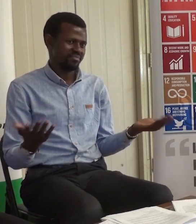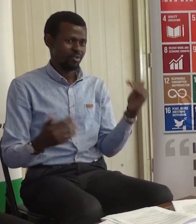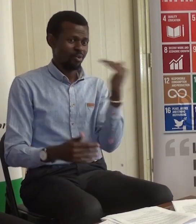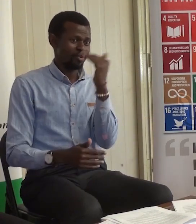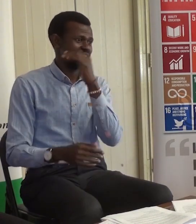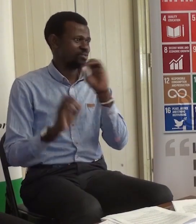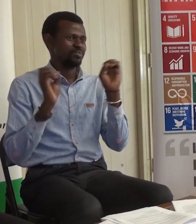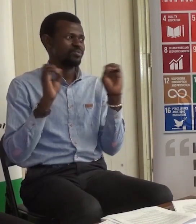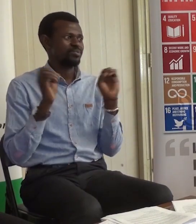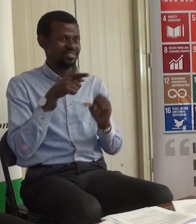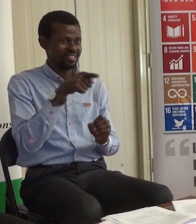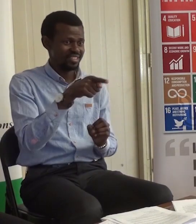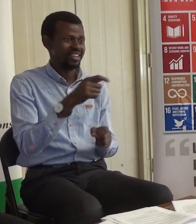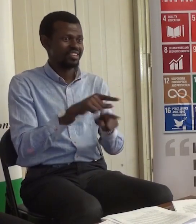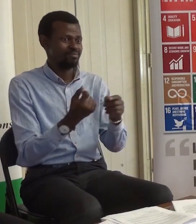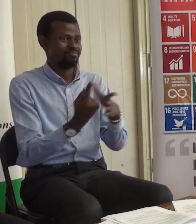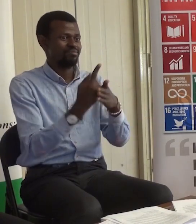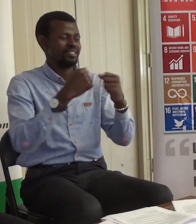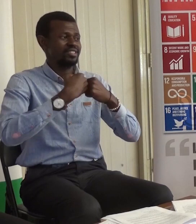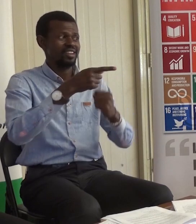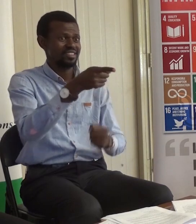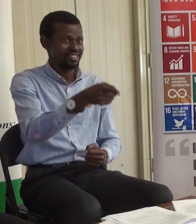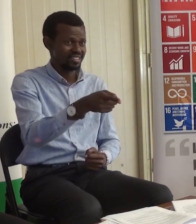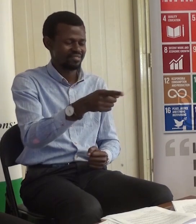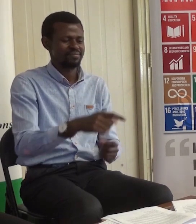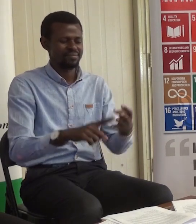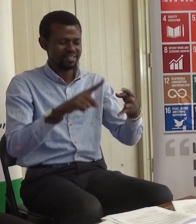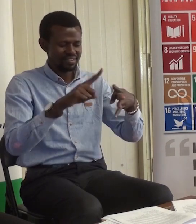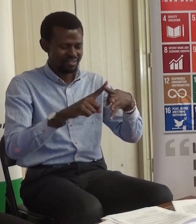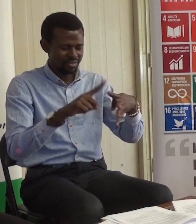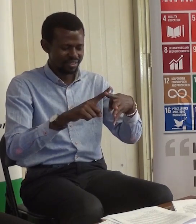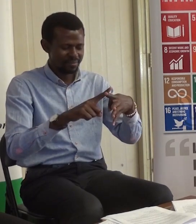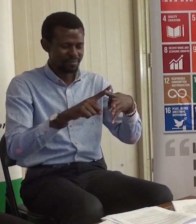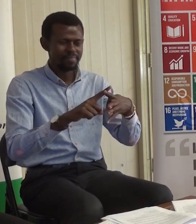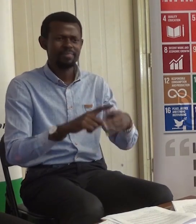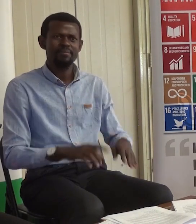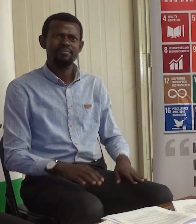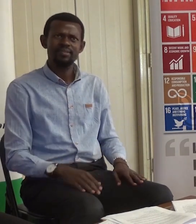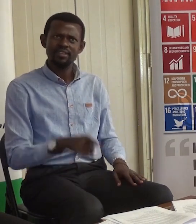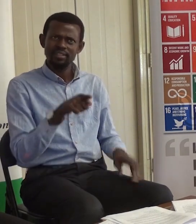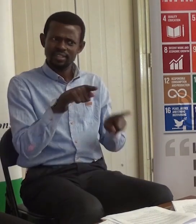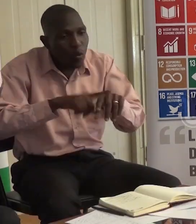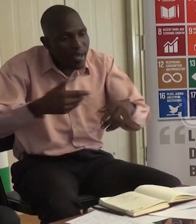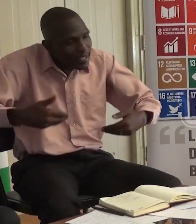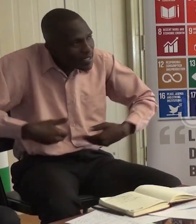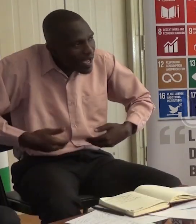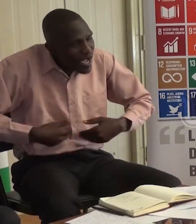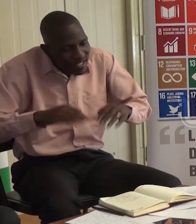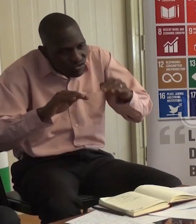has not yet consulted the deaf fraternity on how best we can move forward together as partners. These results are as a